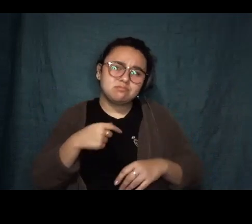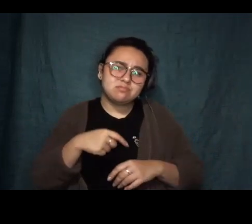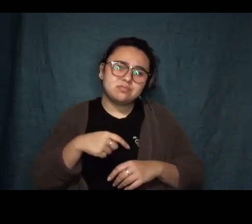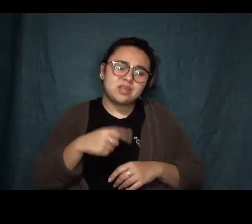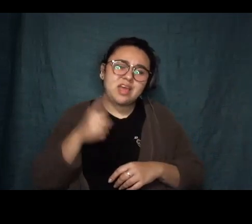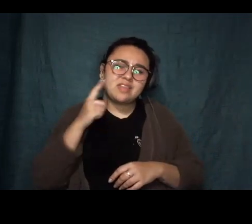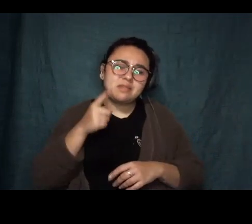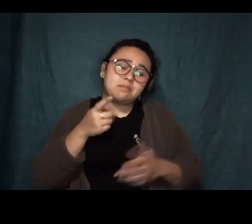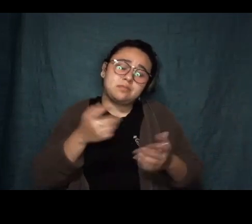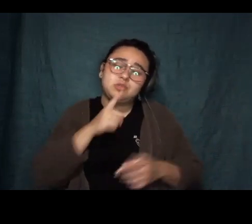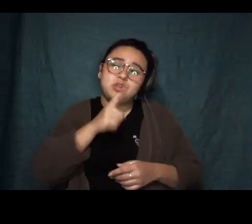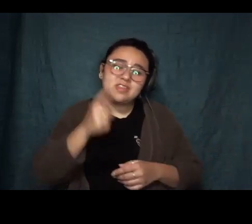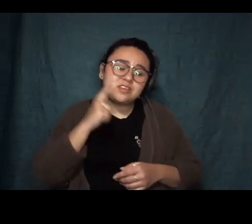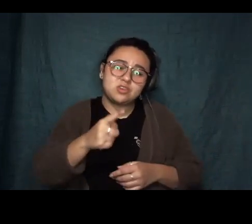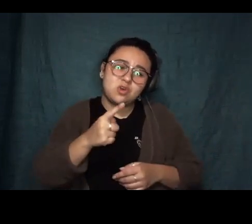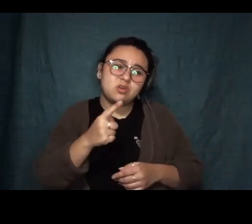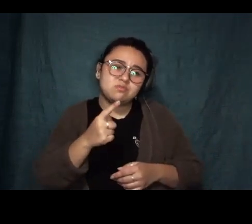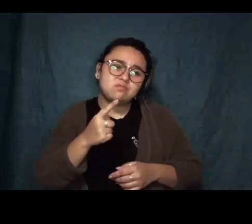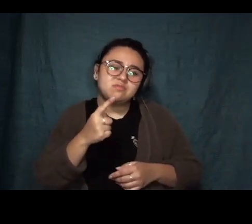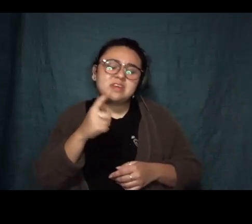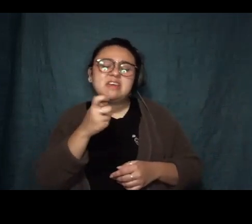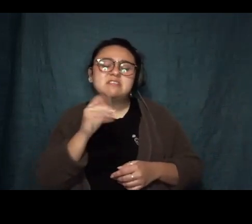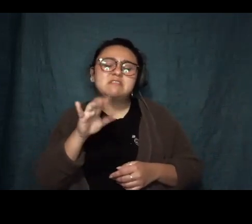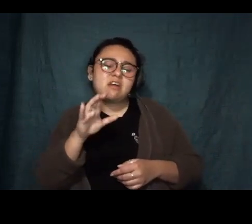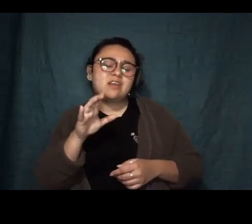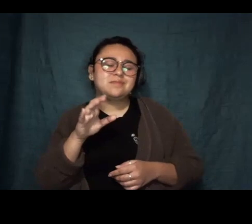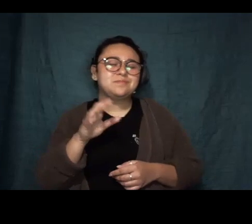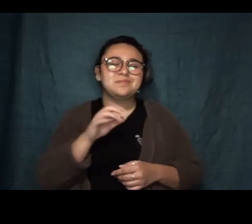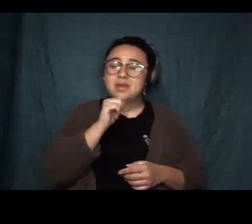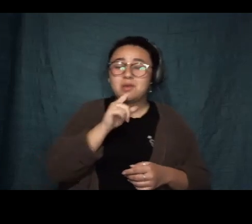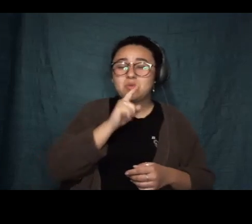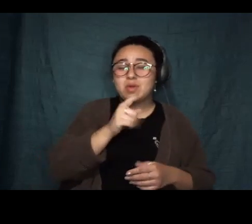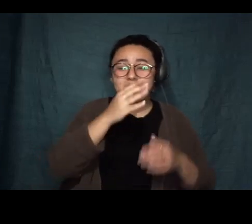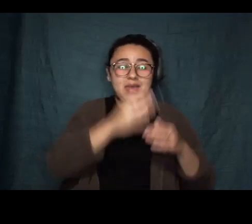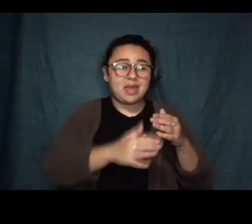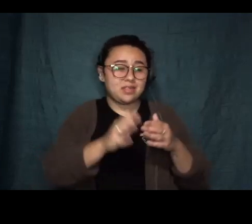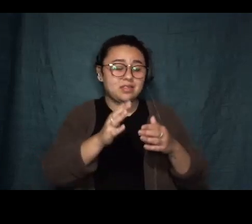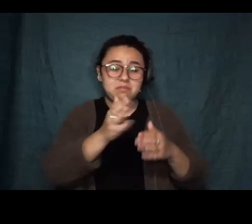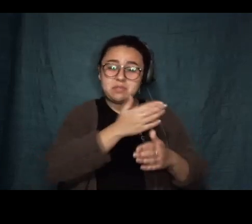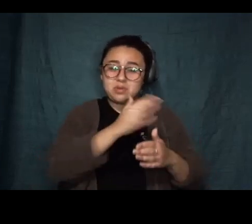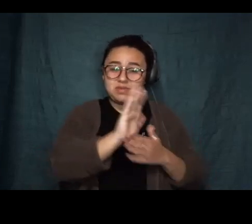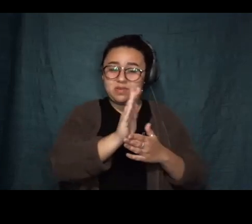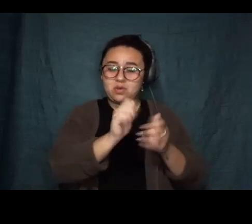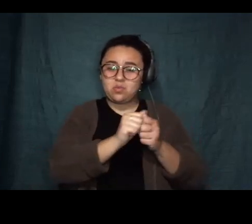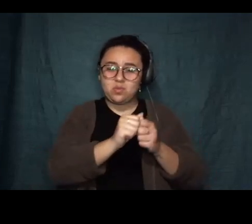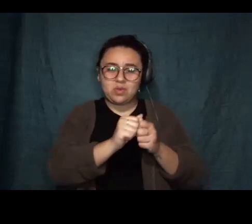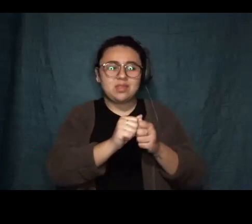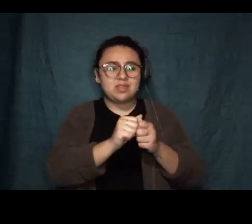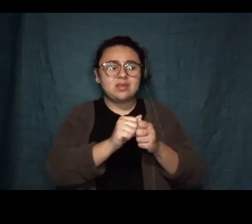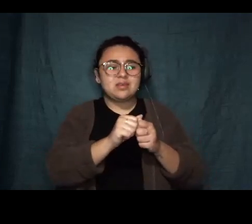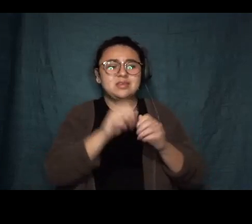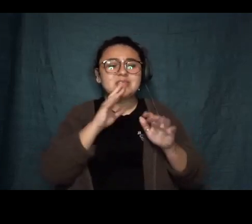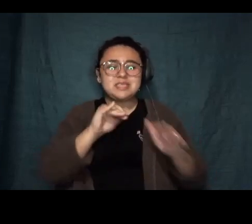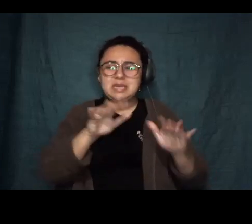exotic. Exotic, not so much. The theme of the music video was sea monsters. Everyone in it, including the pop star and Lyssa,